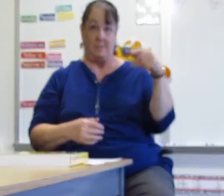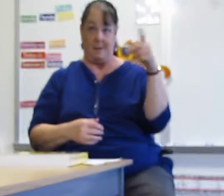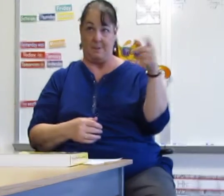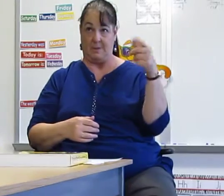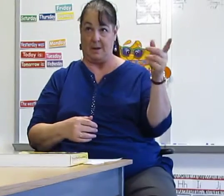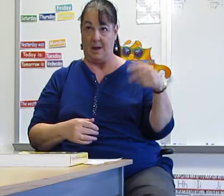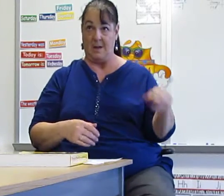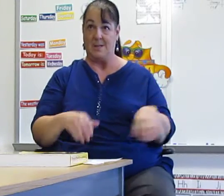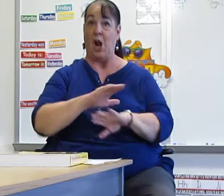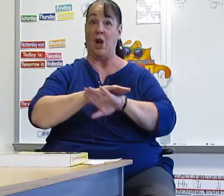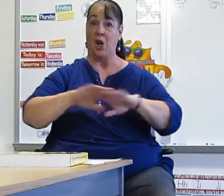remember with the kids.